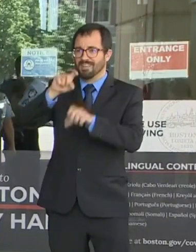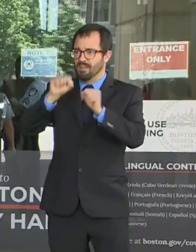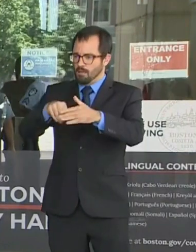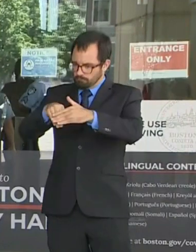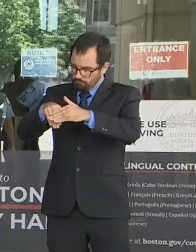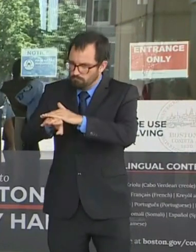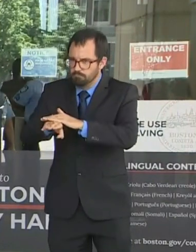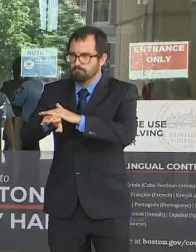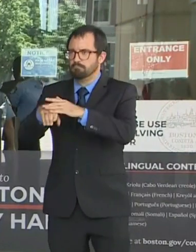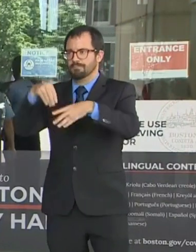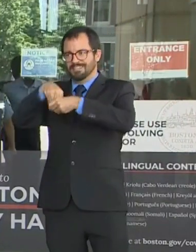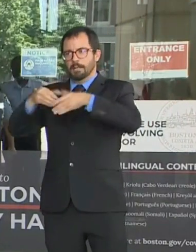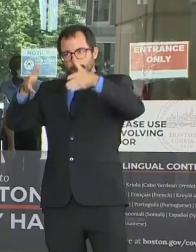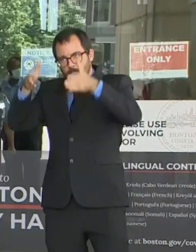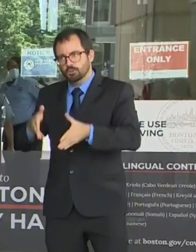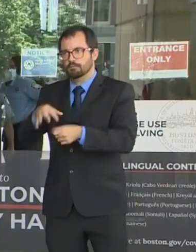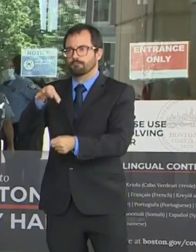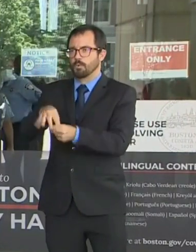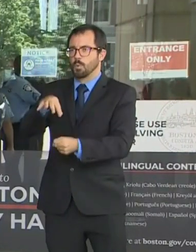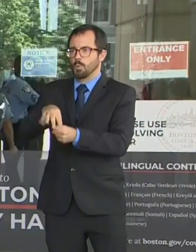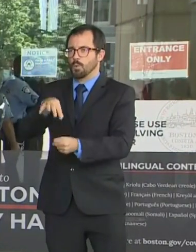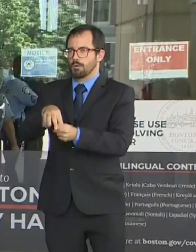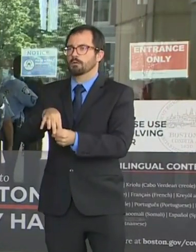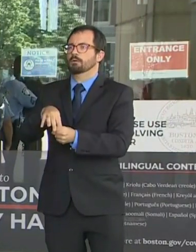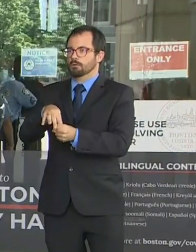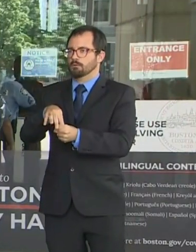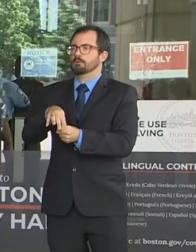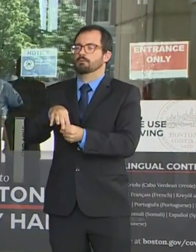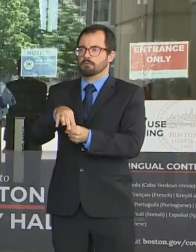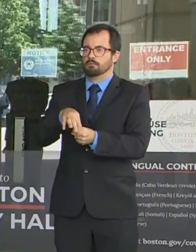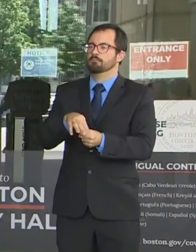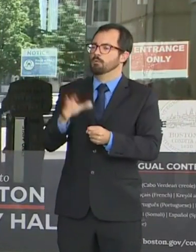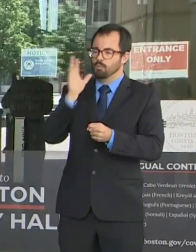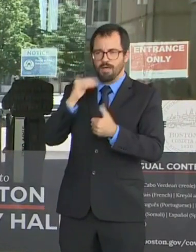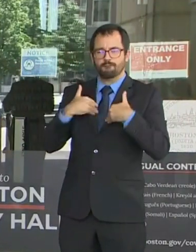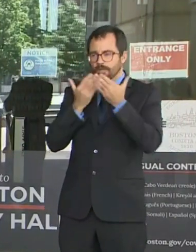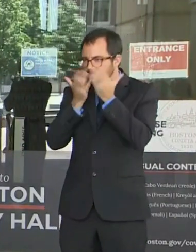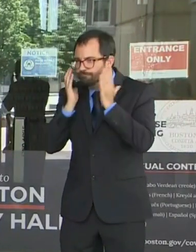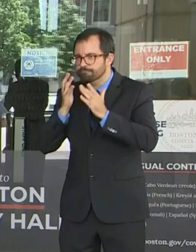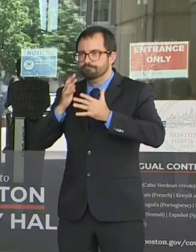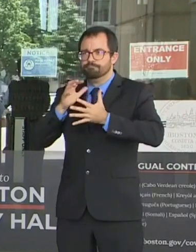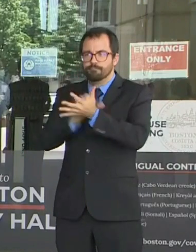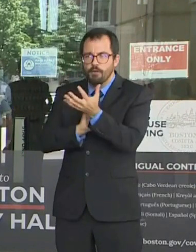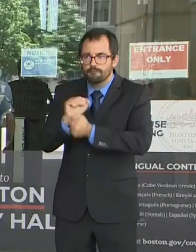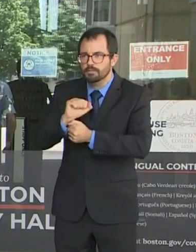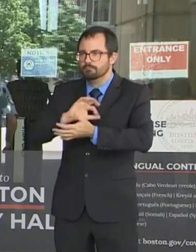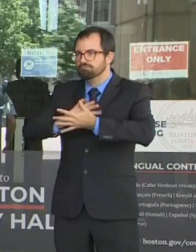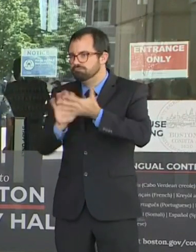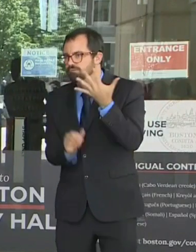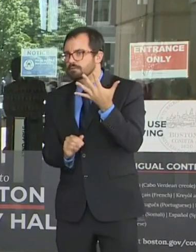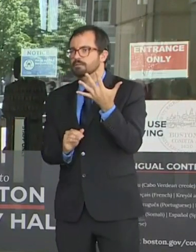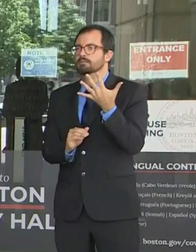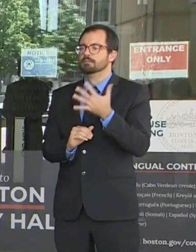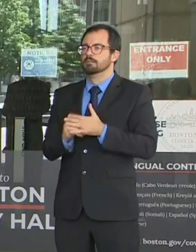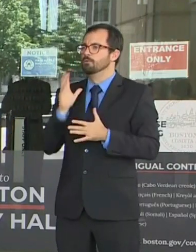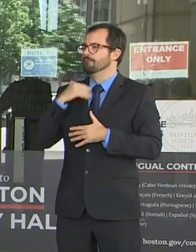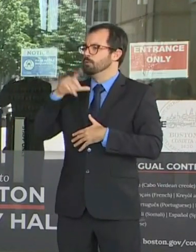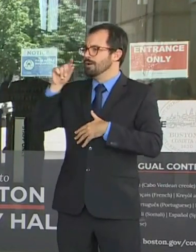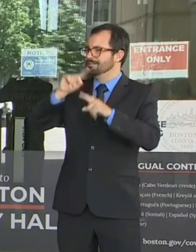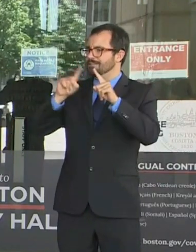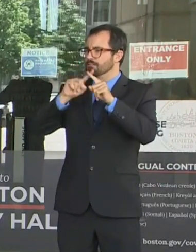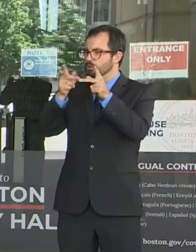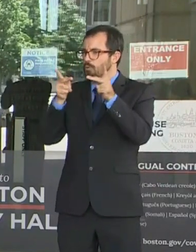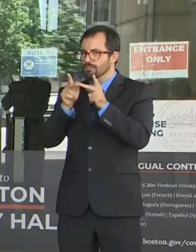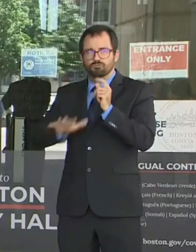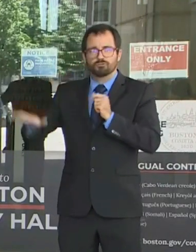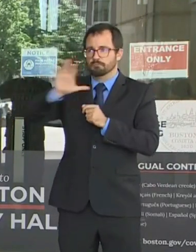buildings for resident safety. So I think we've moved over 20 locations around the city. You will have received a letter in the mail if